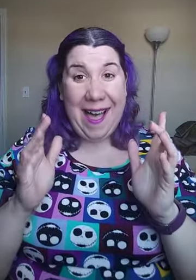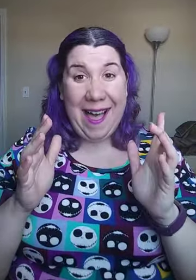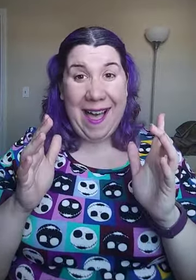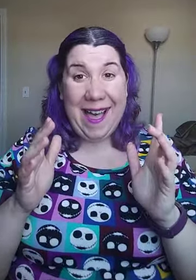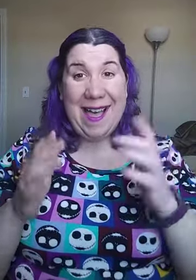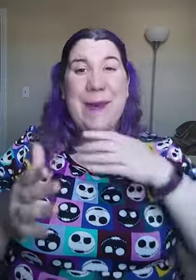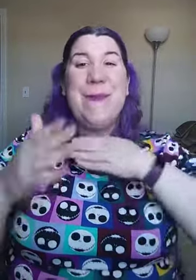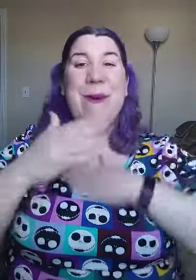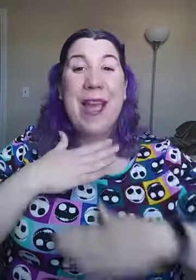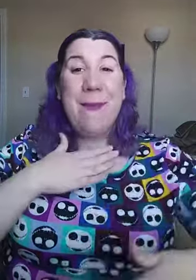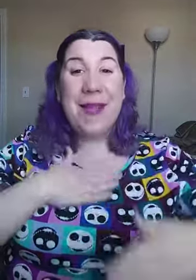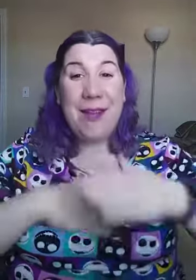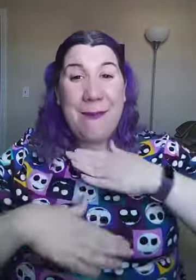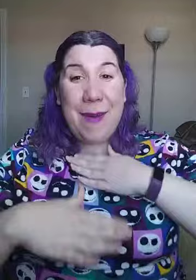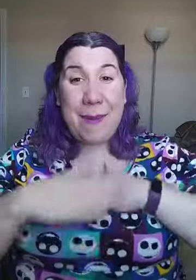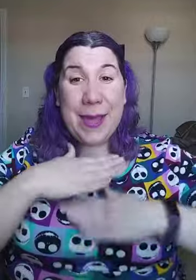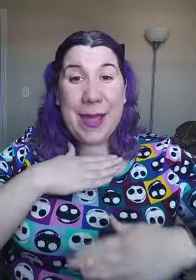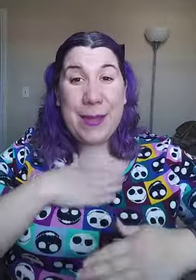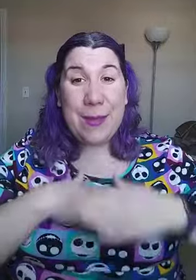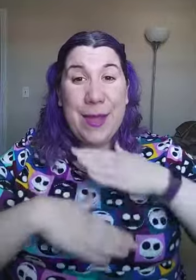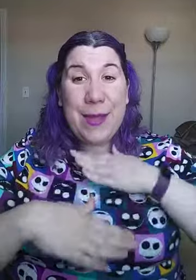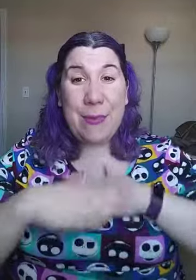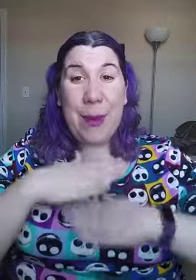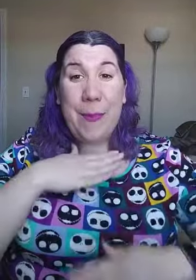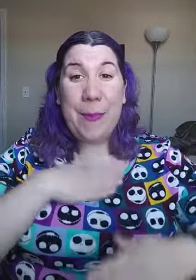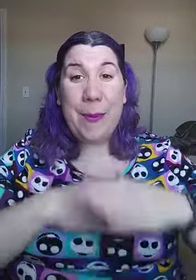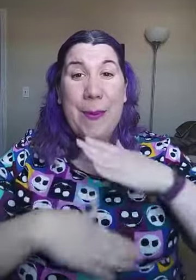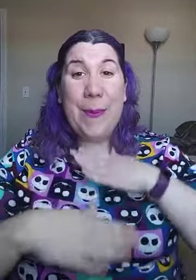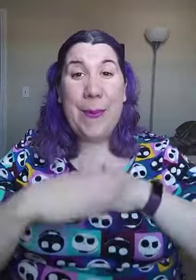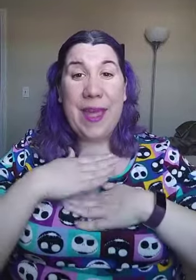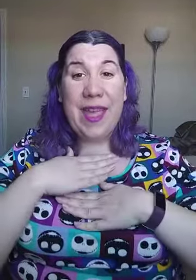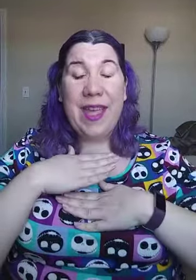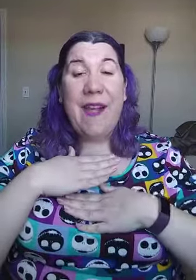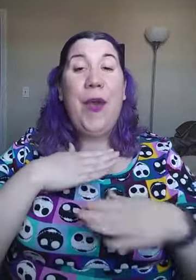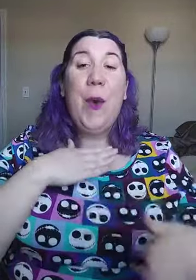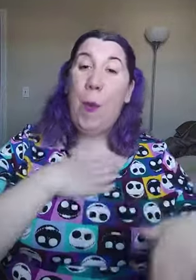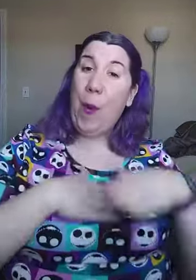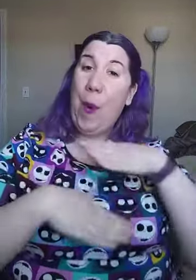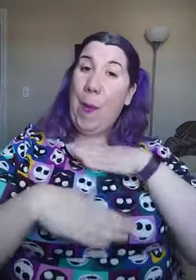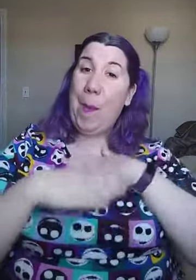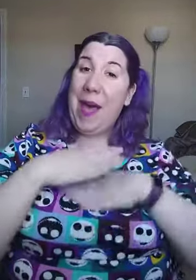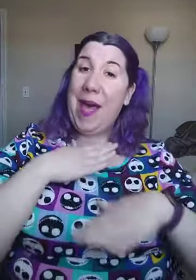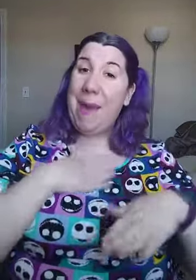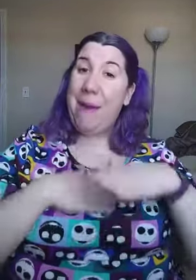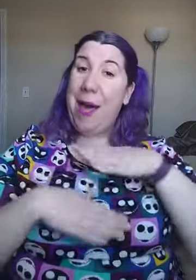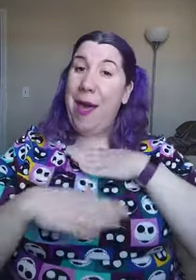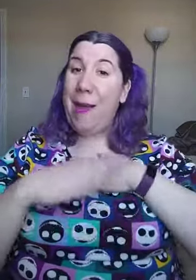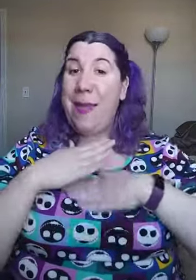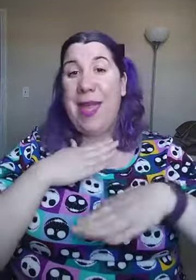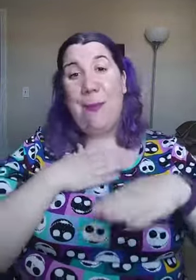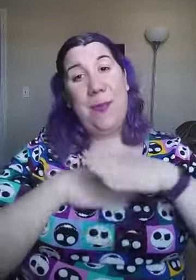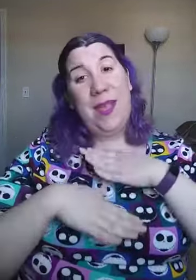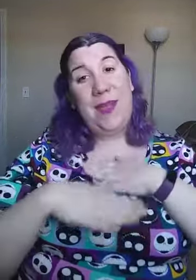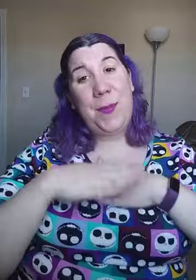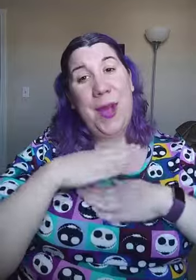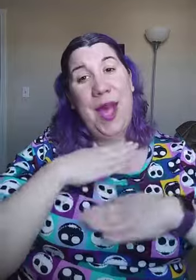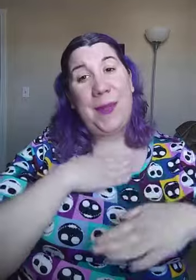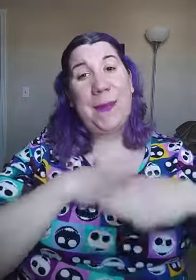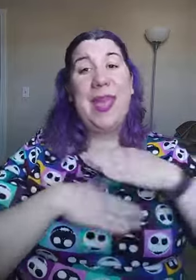I'm wiping off my baby bumblebee. Won't my mommy be so proud of me?